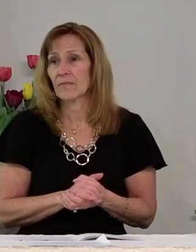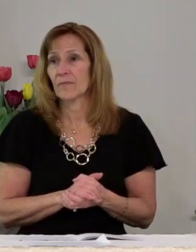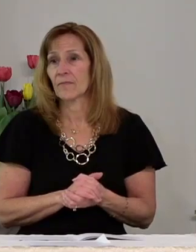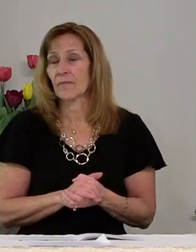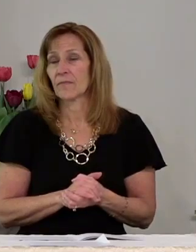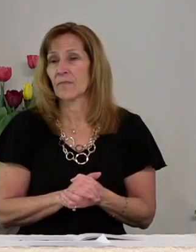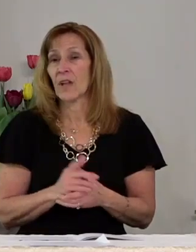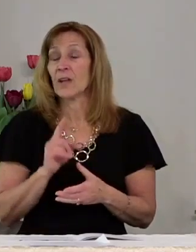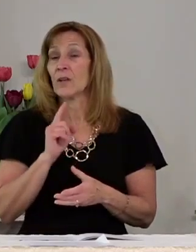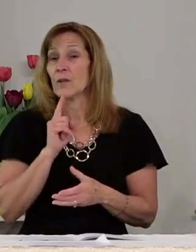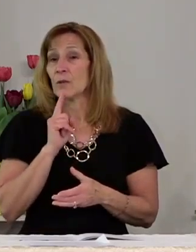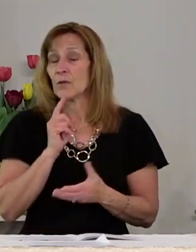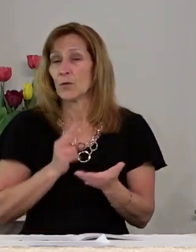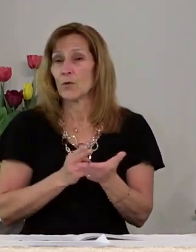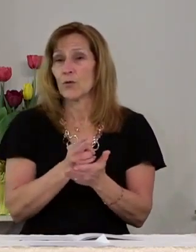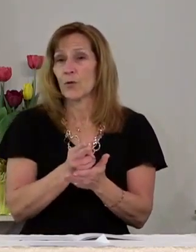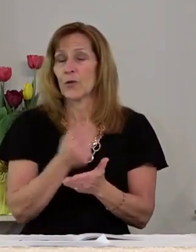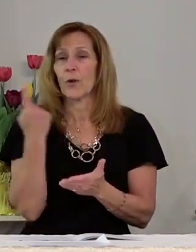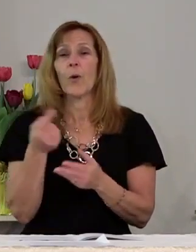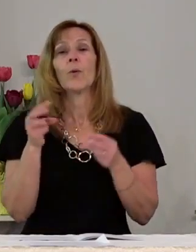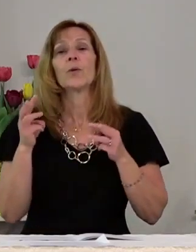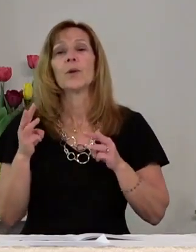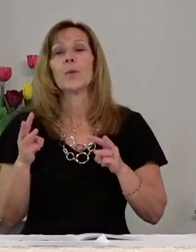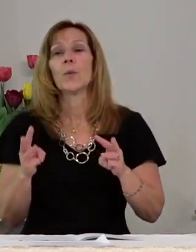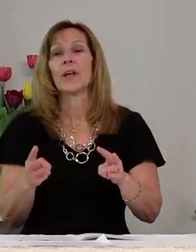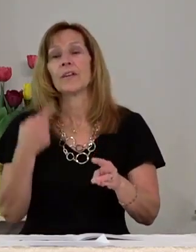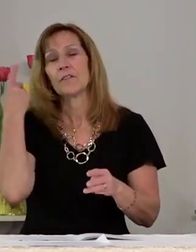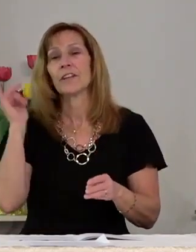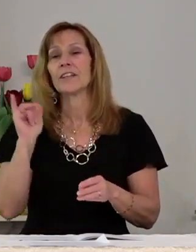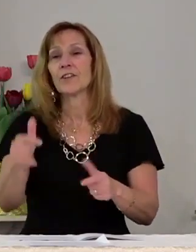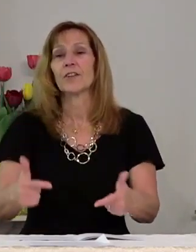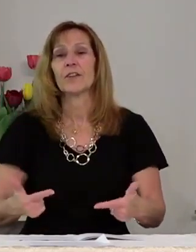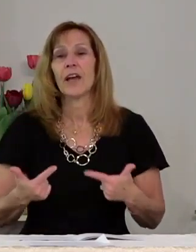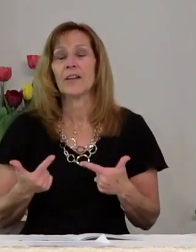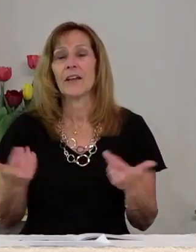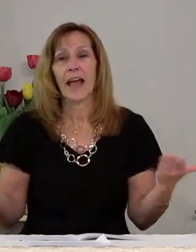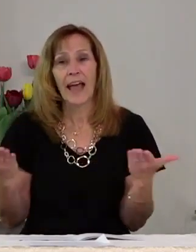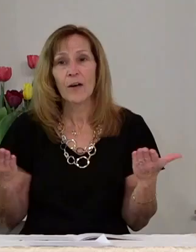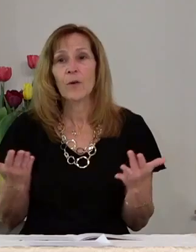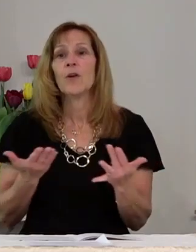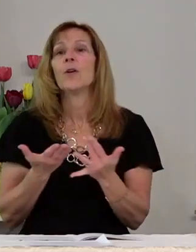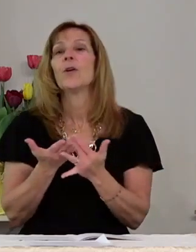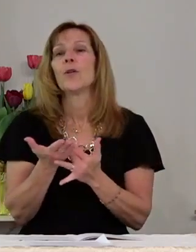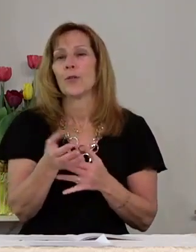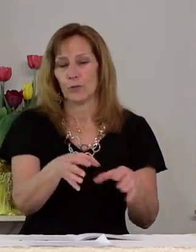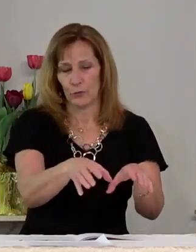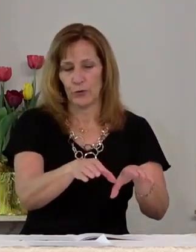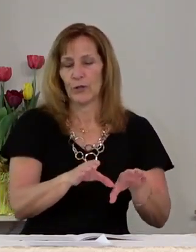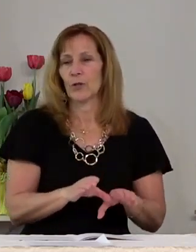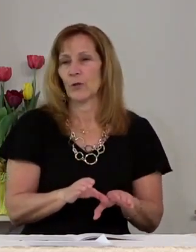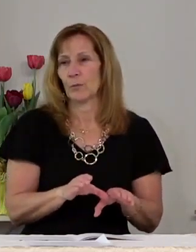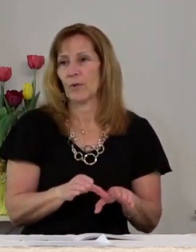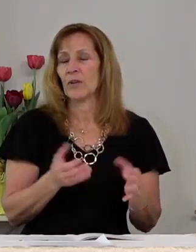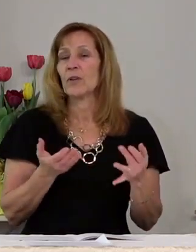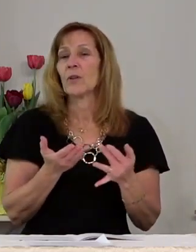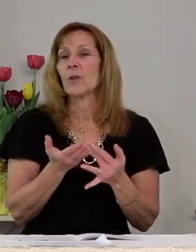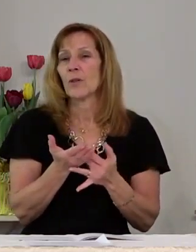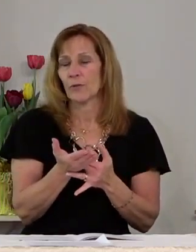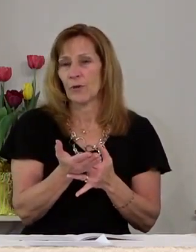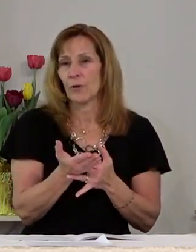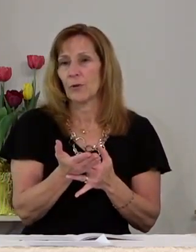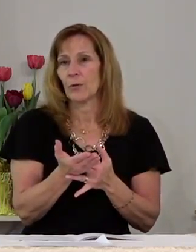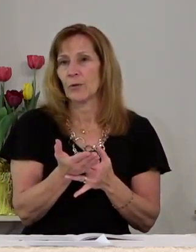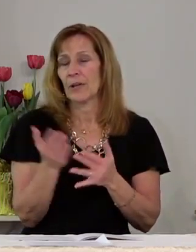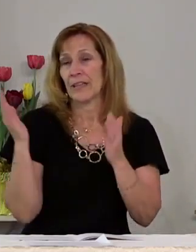the truth is the only way to eternal life is through the tomb through the